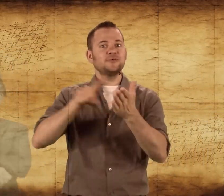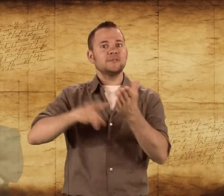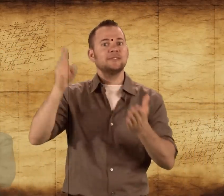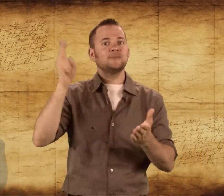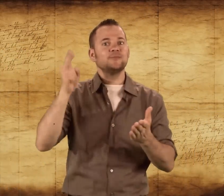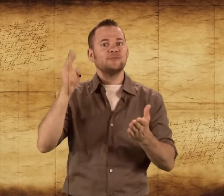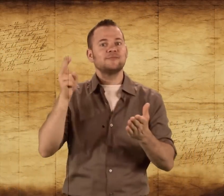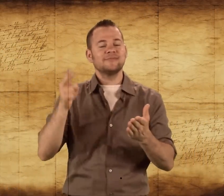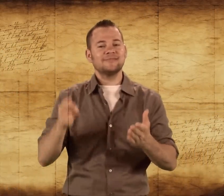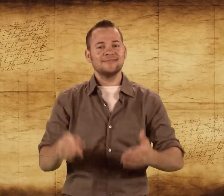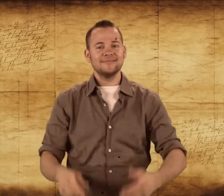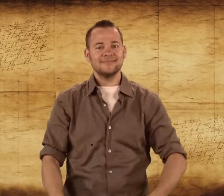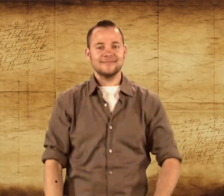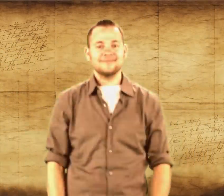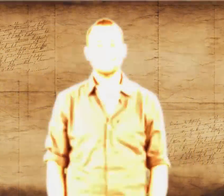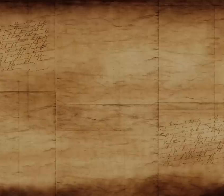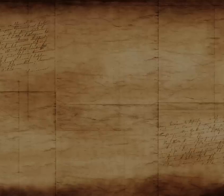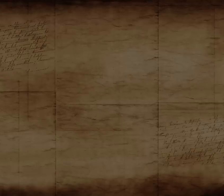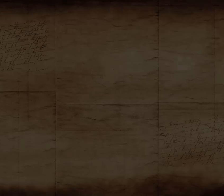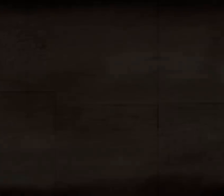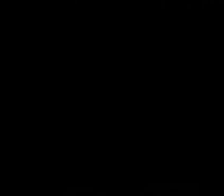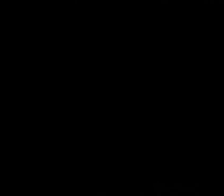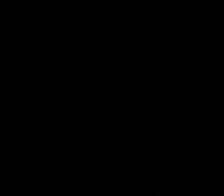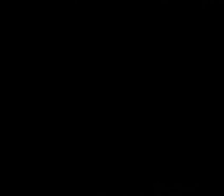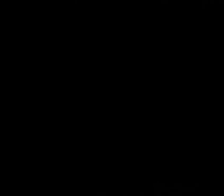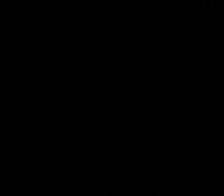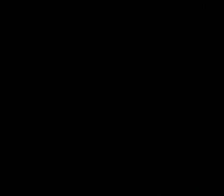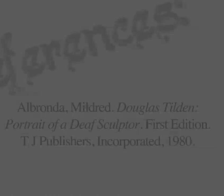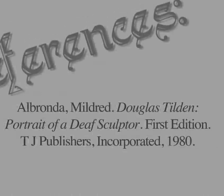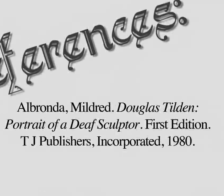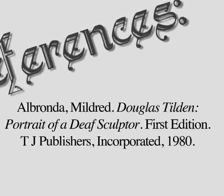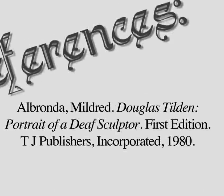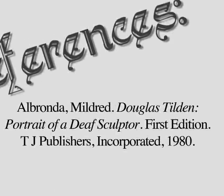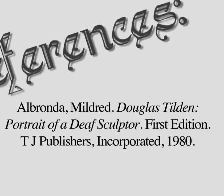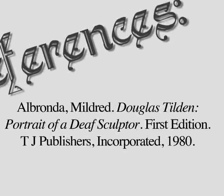lesbians, homosexuals across the nation to find out what would be discovered. and is that by. you. Yes, um,